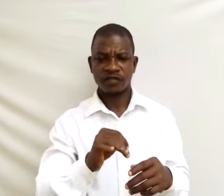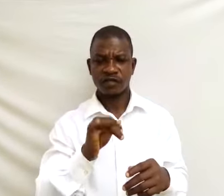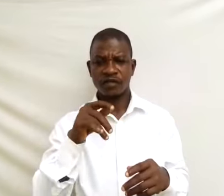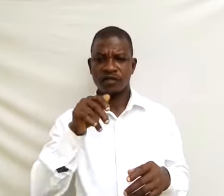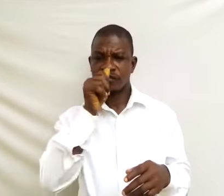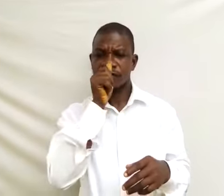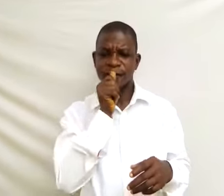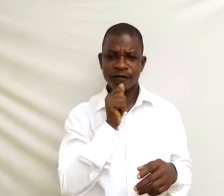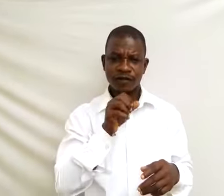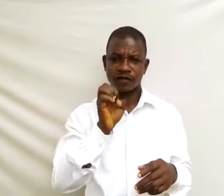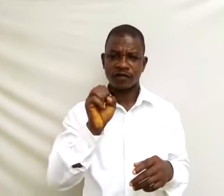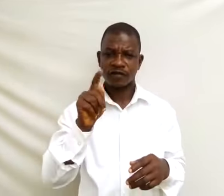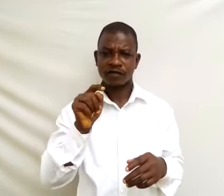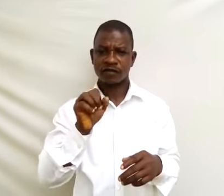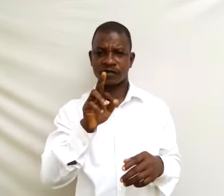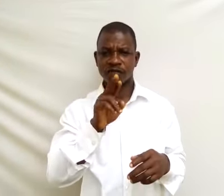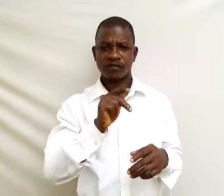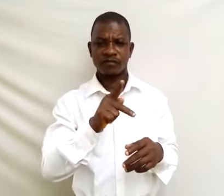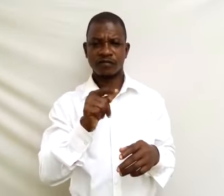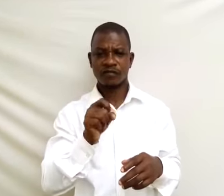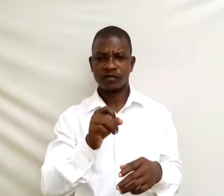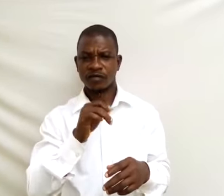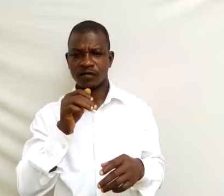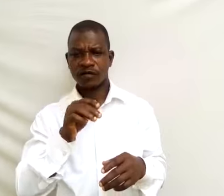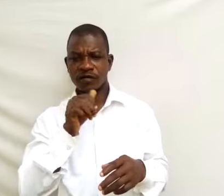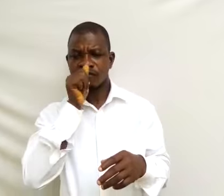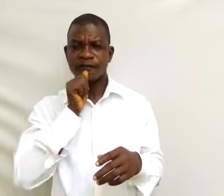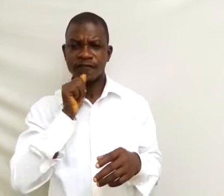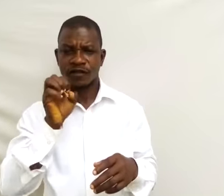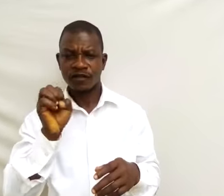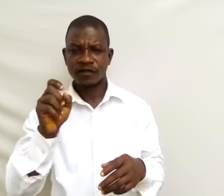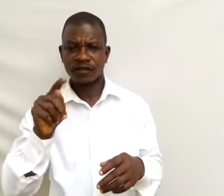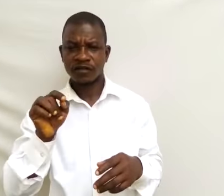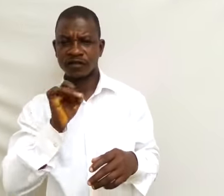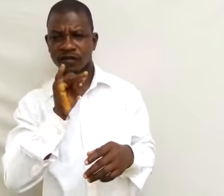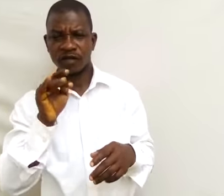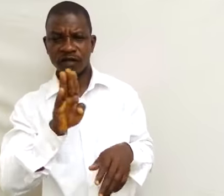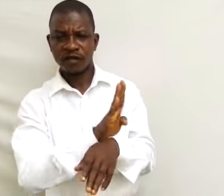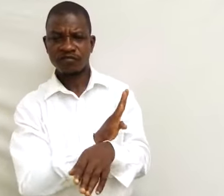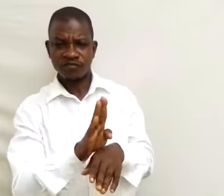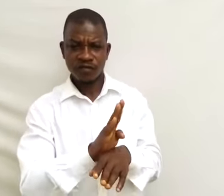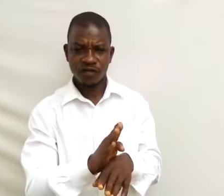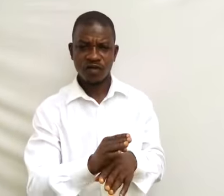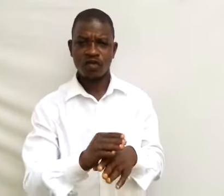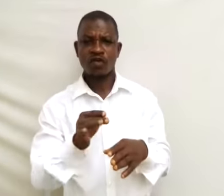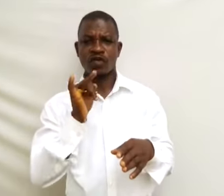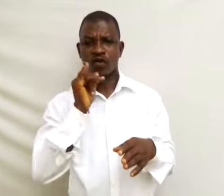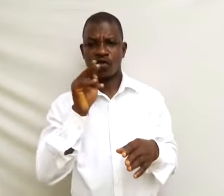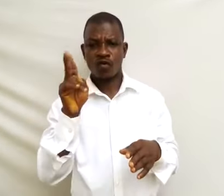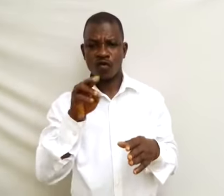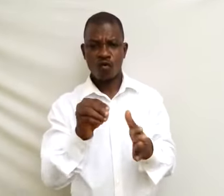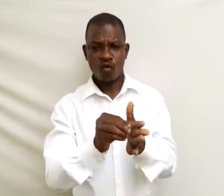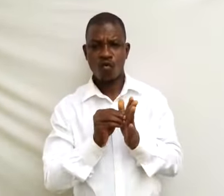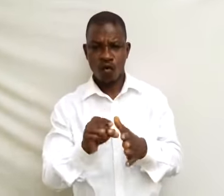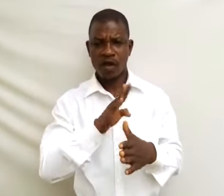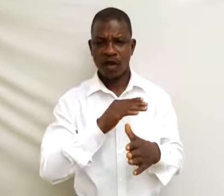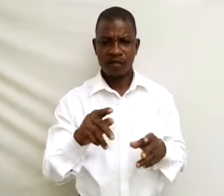enterprises. Private enterprises are businesses owned and managed by